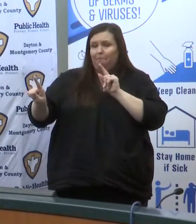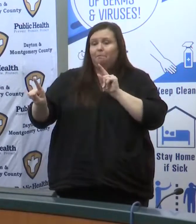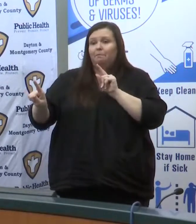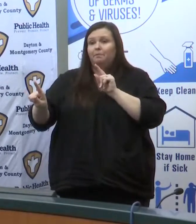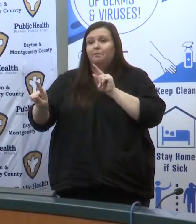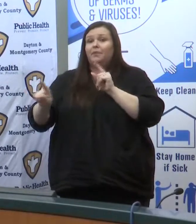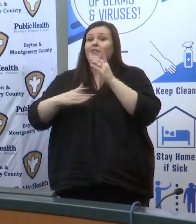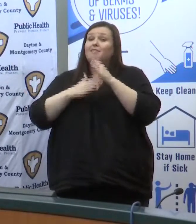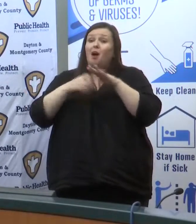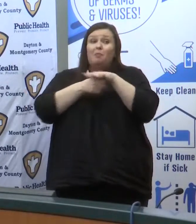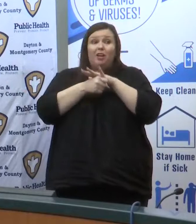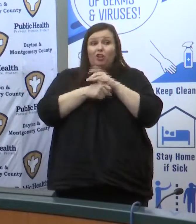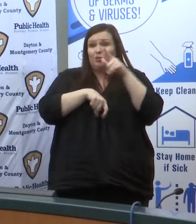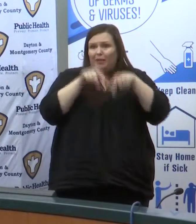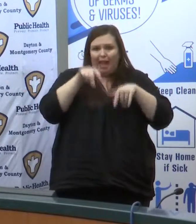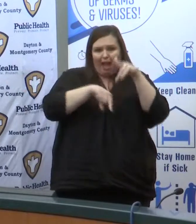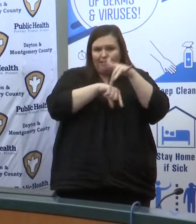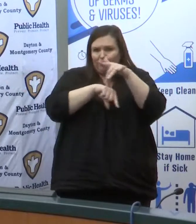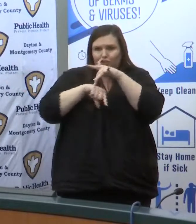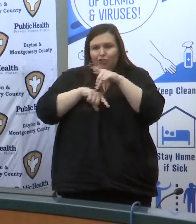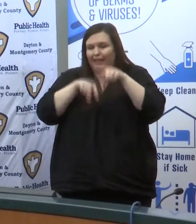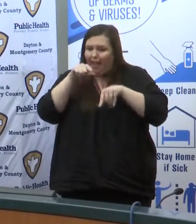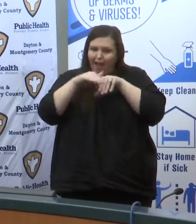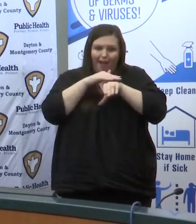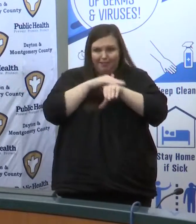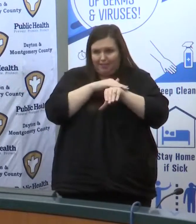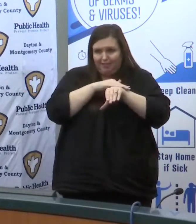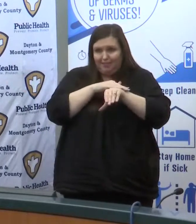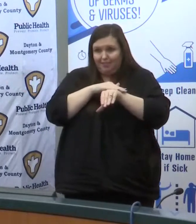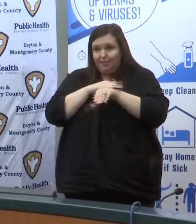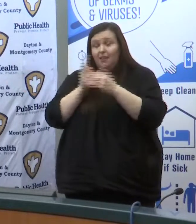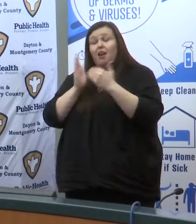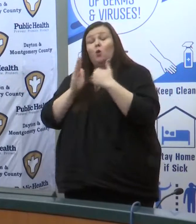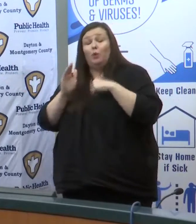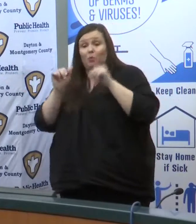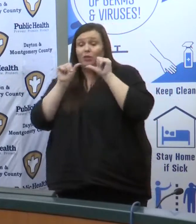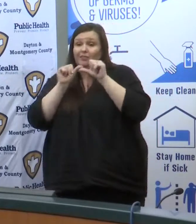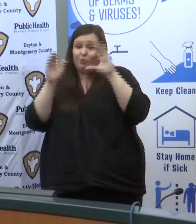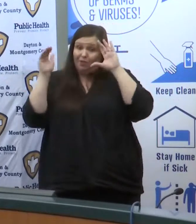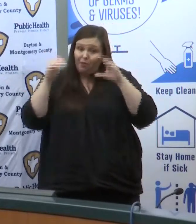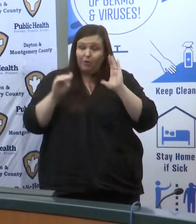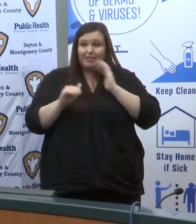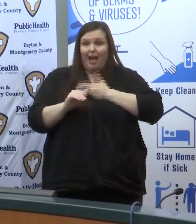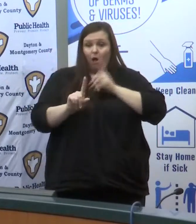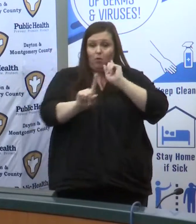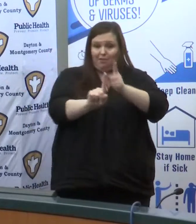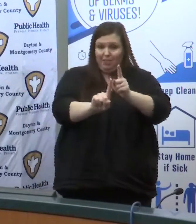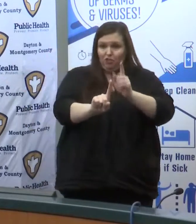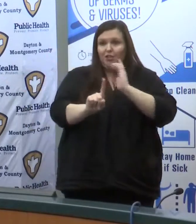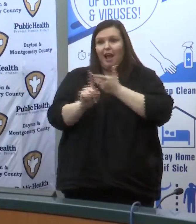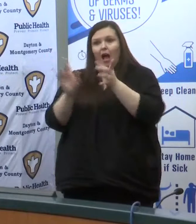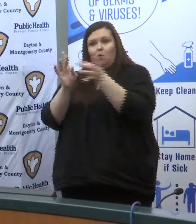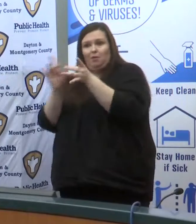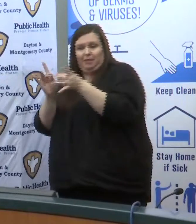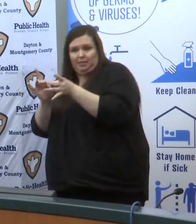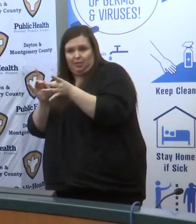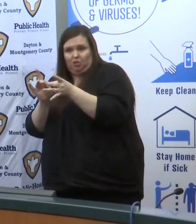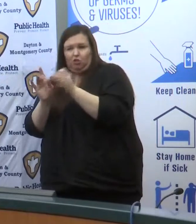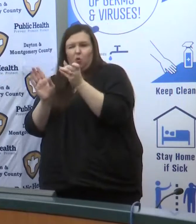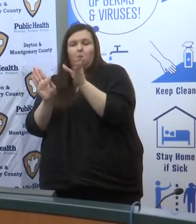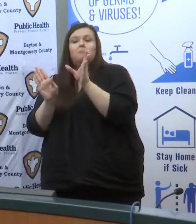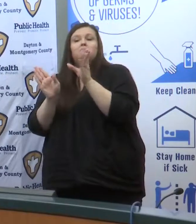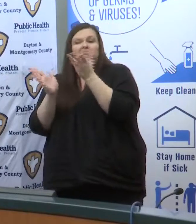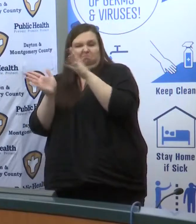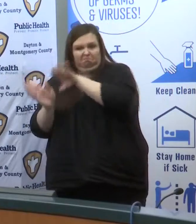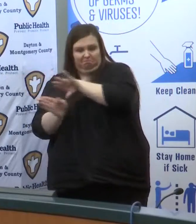like Montgomery County we will continue to focus on our mission and our message I want to shift gears a little